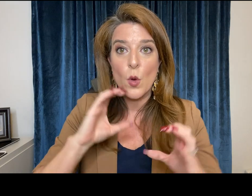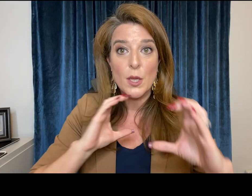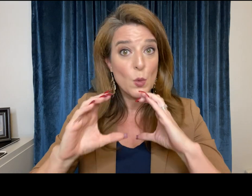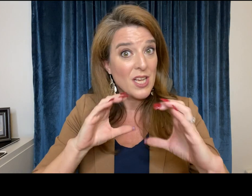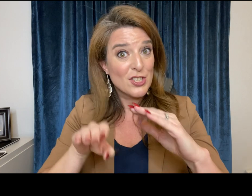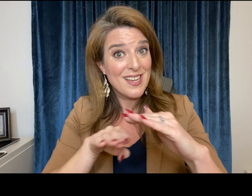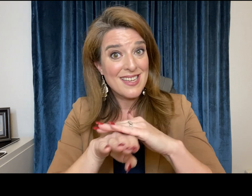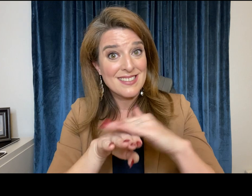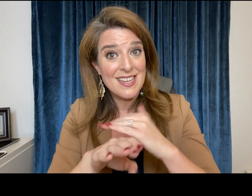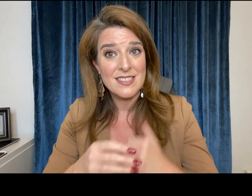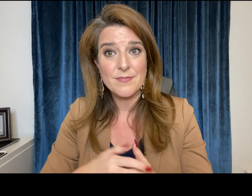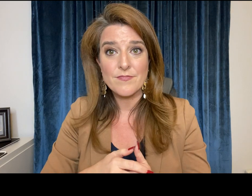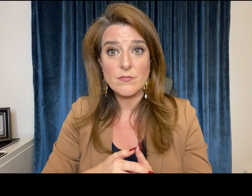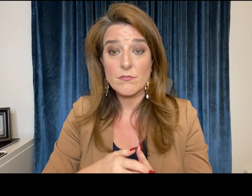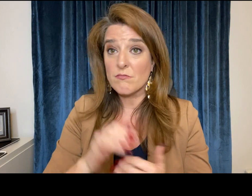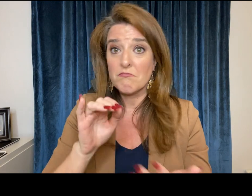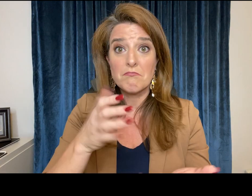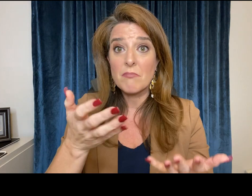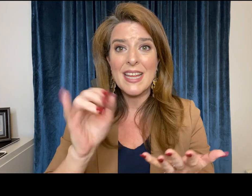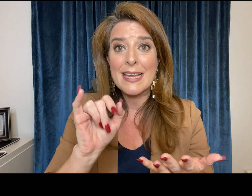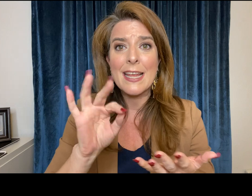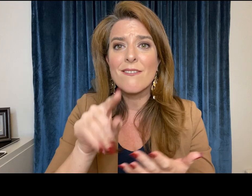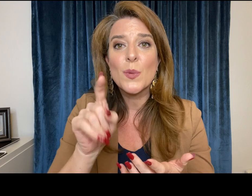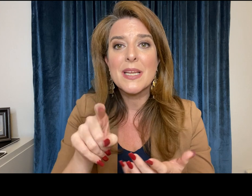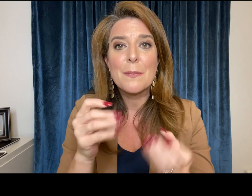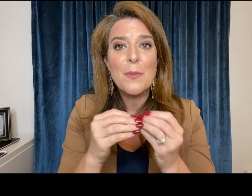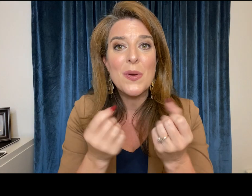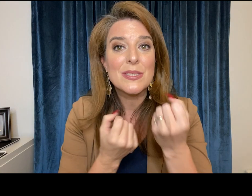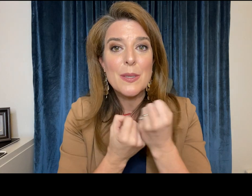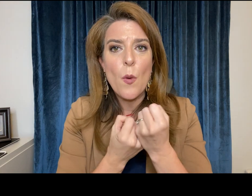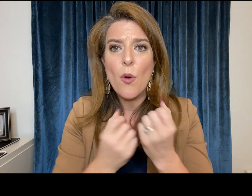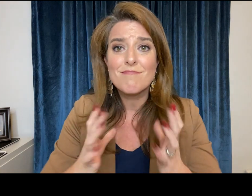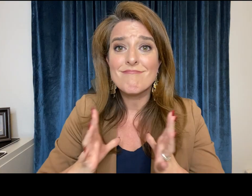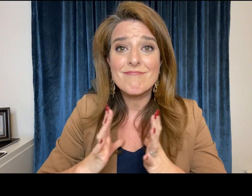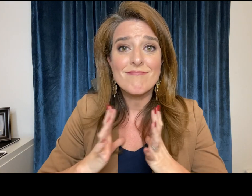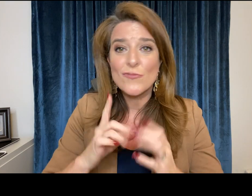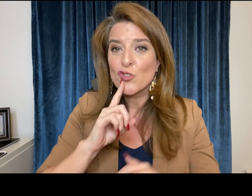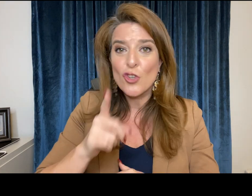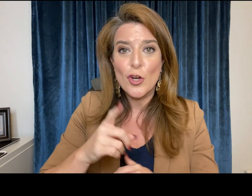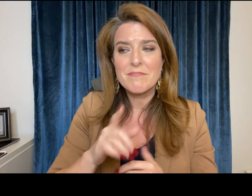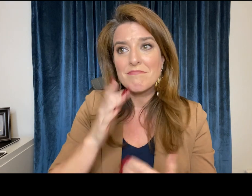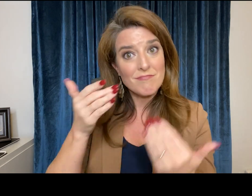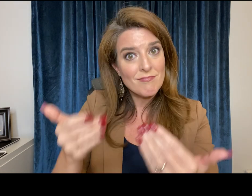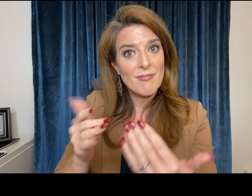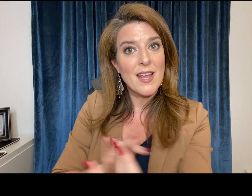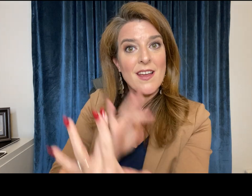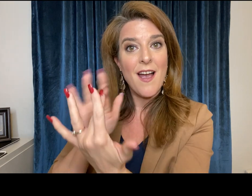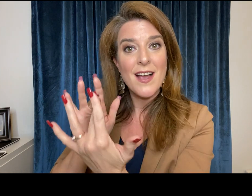needed for communication access if you need more support that's fine not a